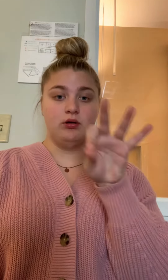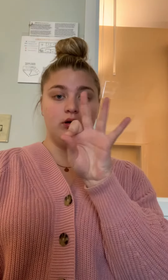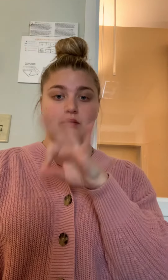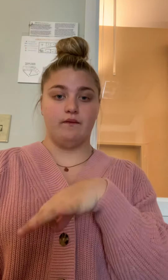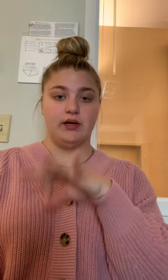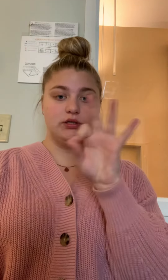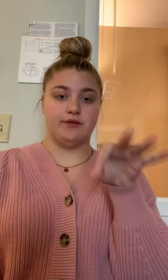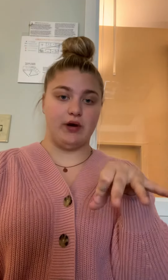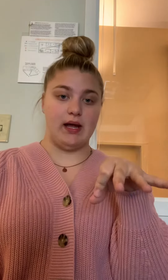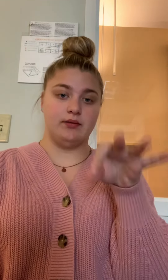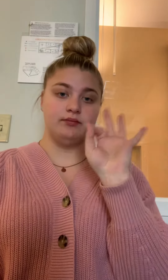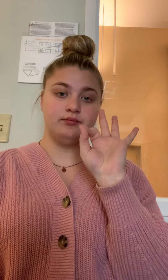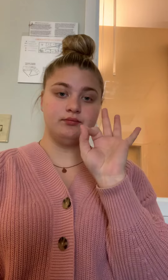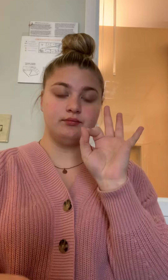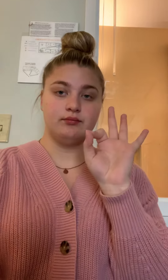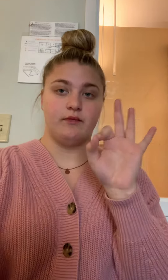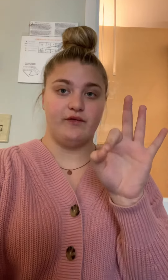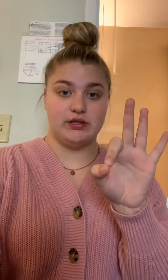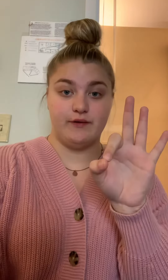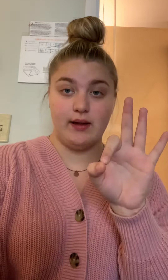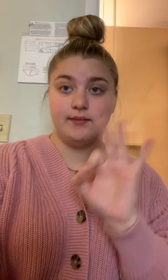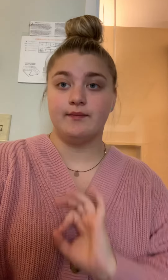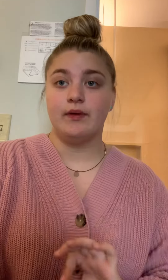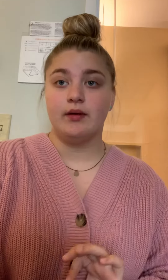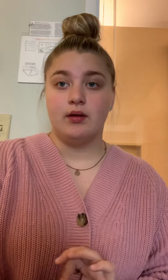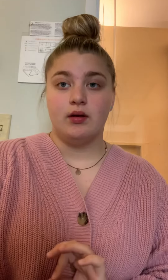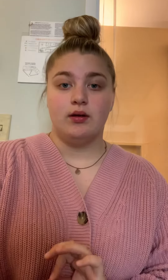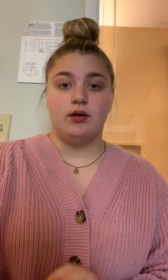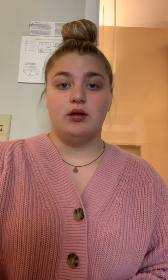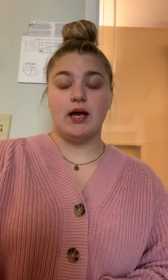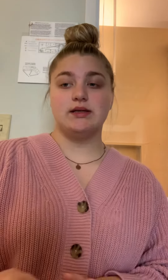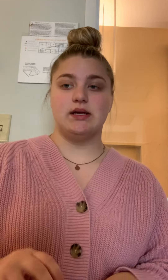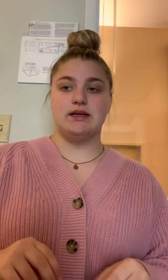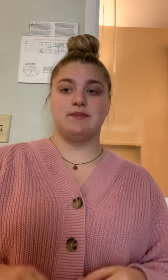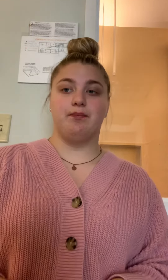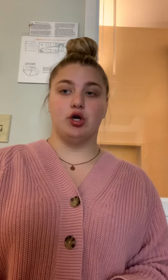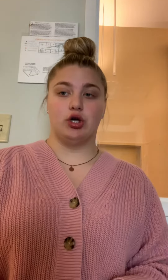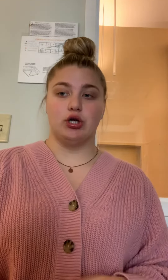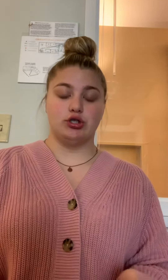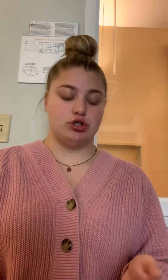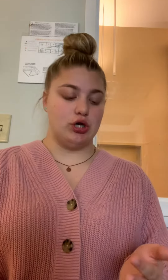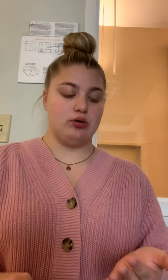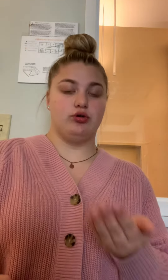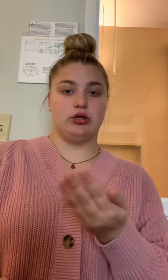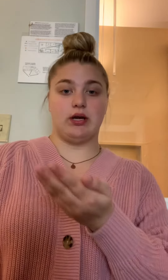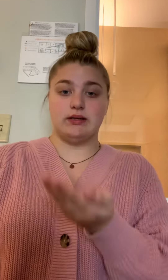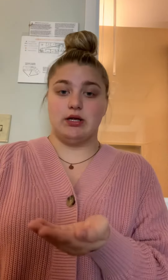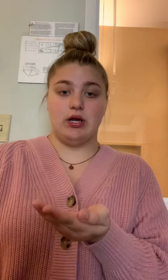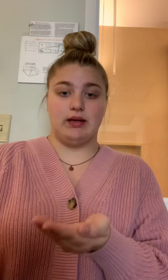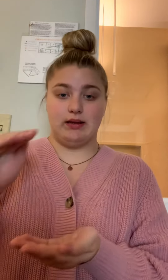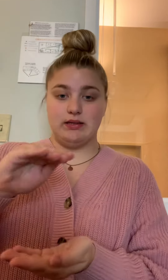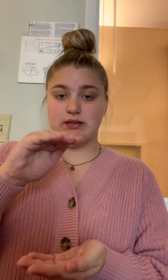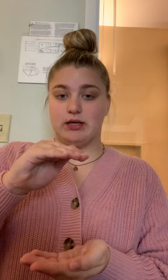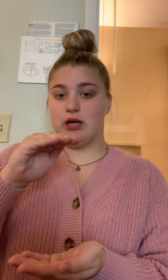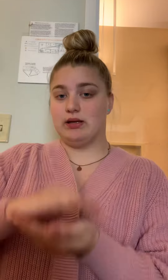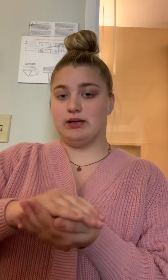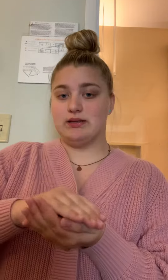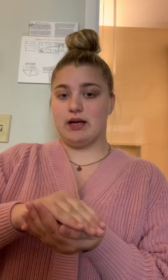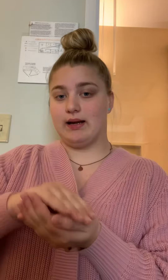french fry, french fry. Okay. Next is burger. So you're going to take your hand like this, take your hand like this, kind of